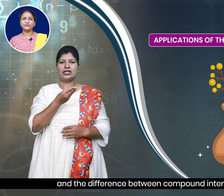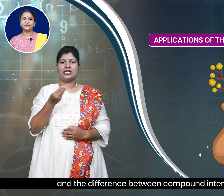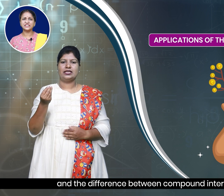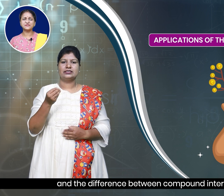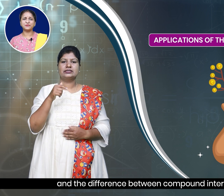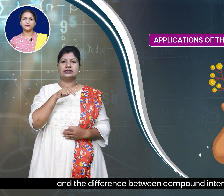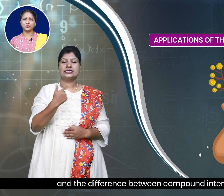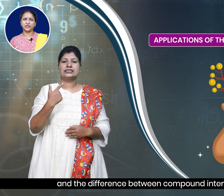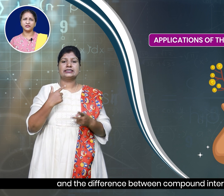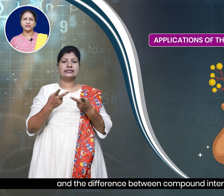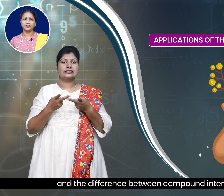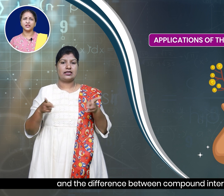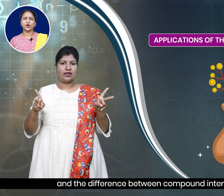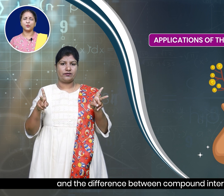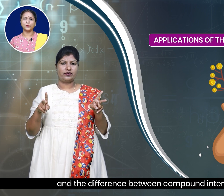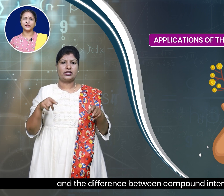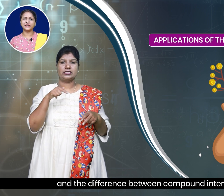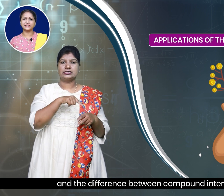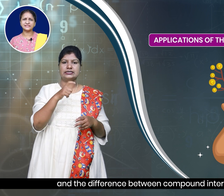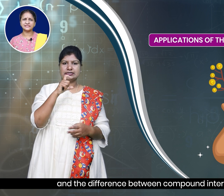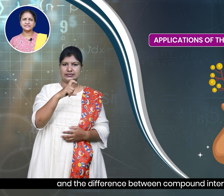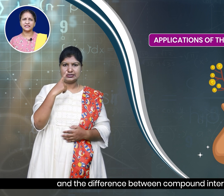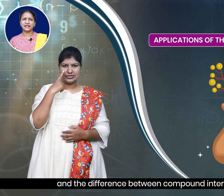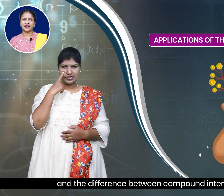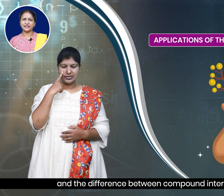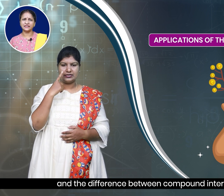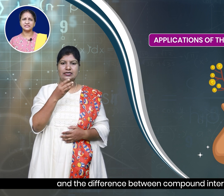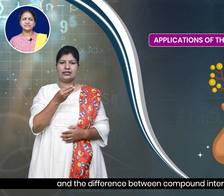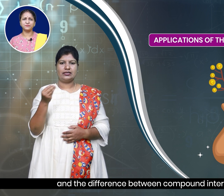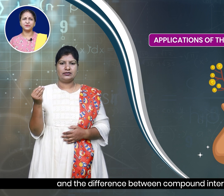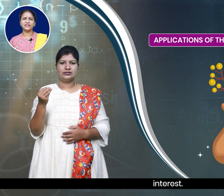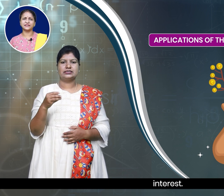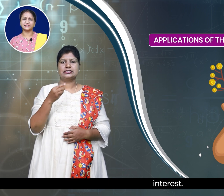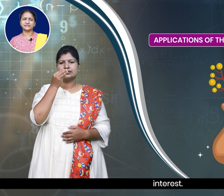difference between compound interest and simple interest.